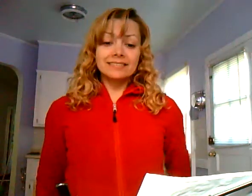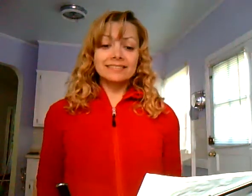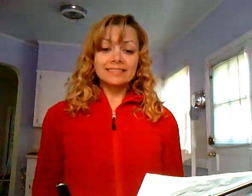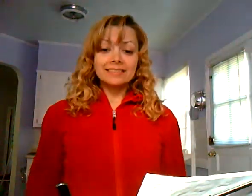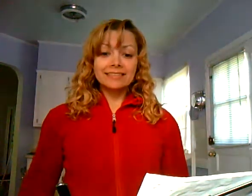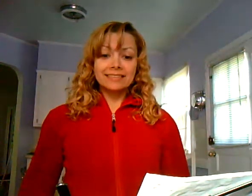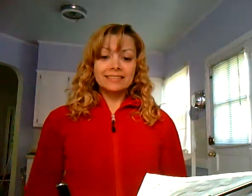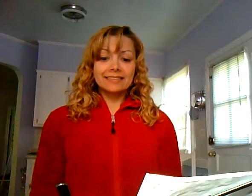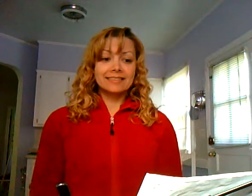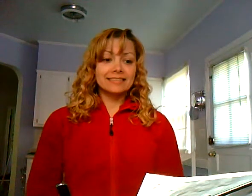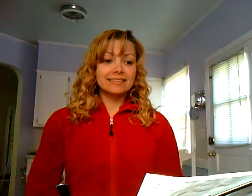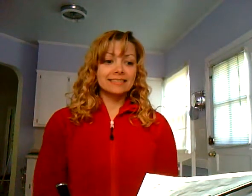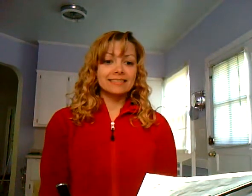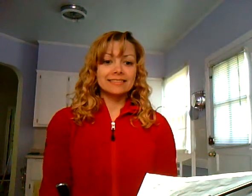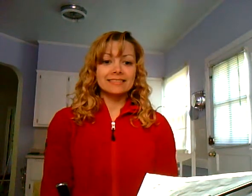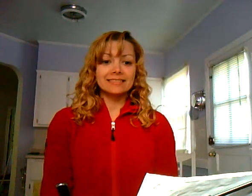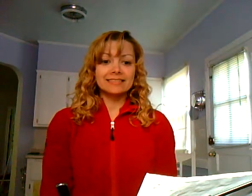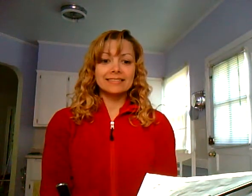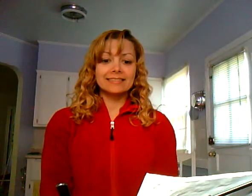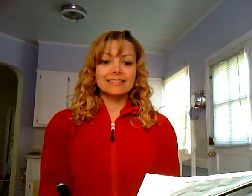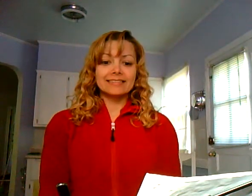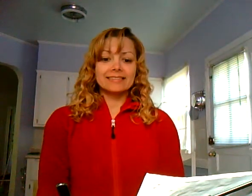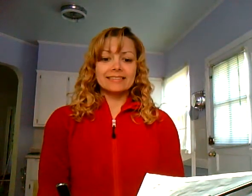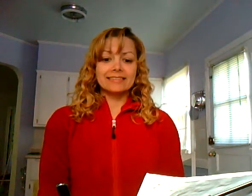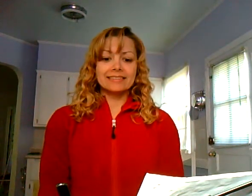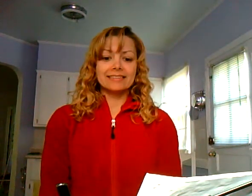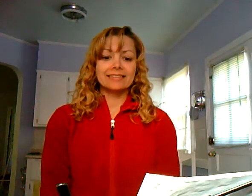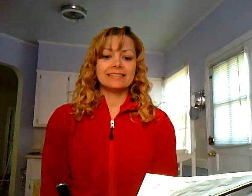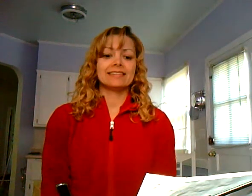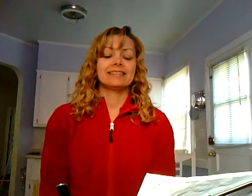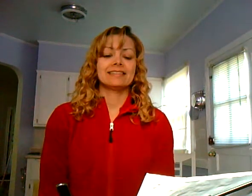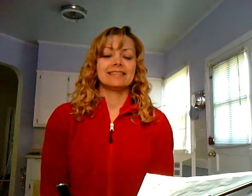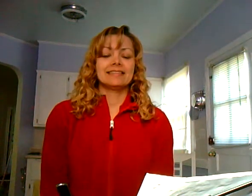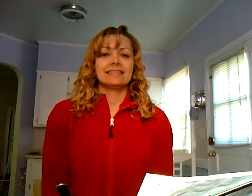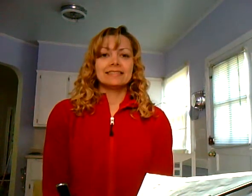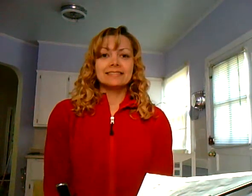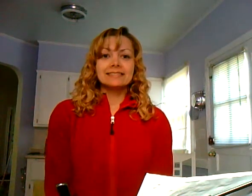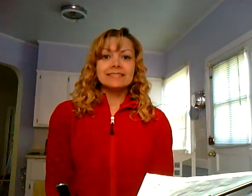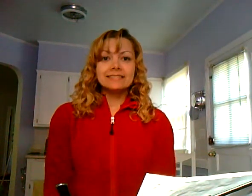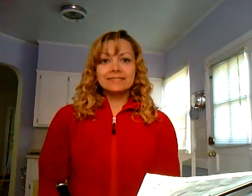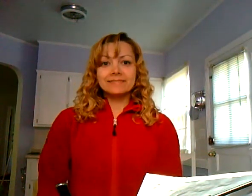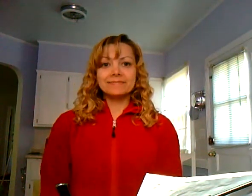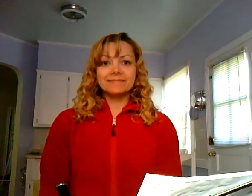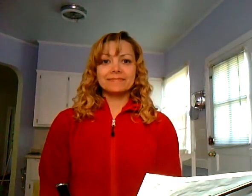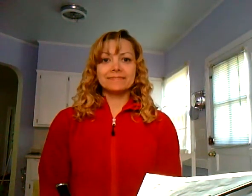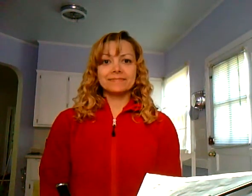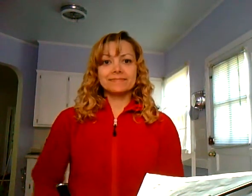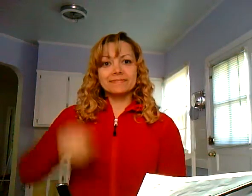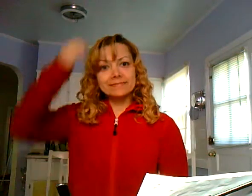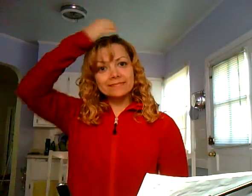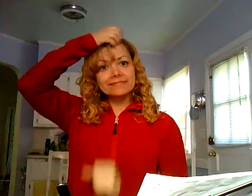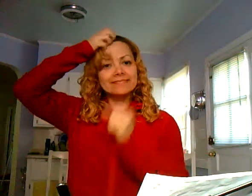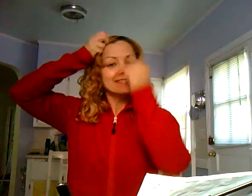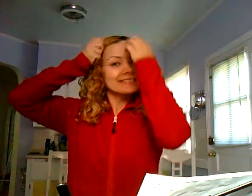Hebrews 3, 12 to 14 says, Take care, brothers. Let there be in any of you an evil,